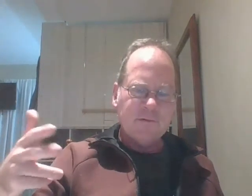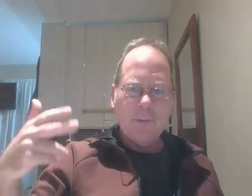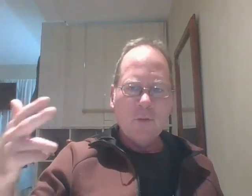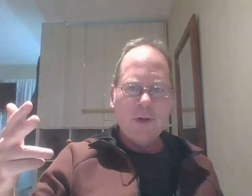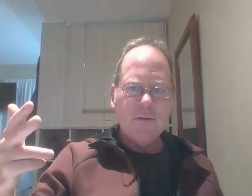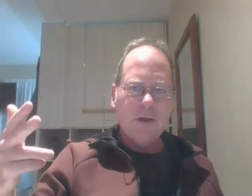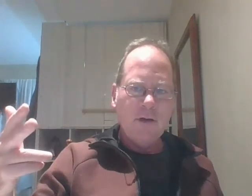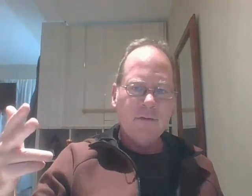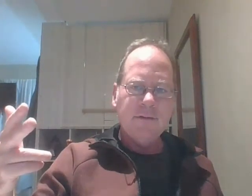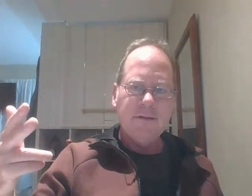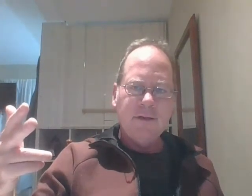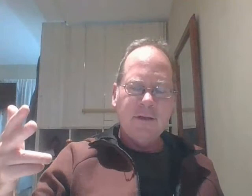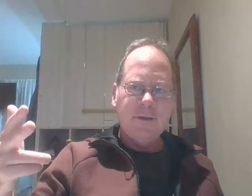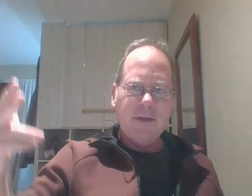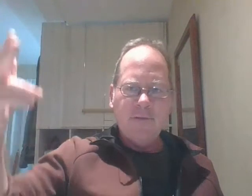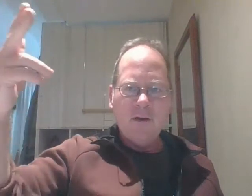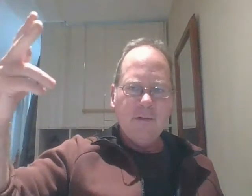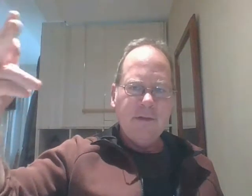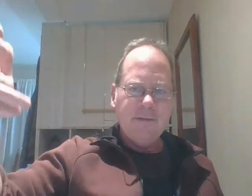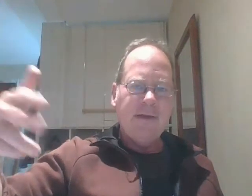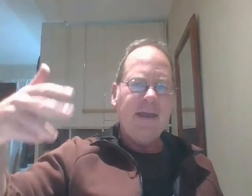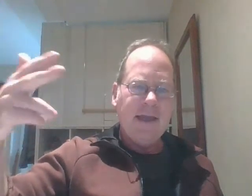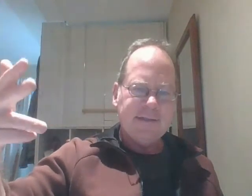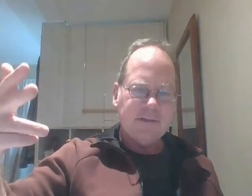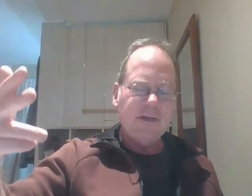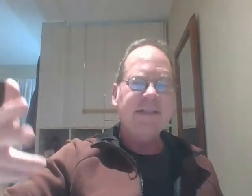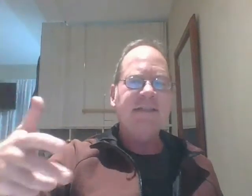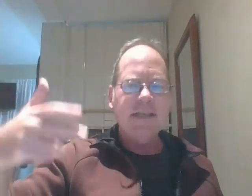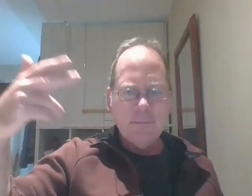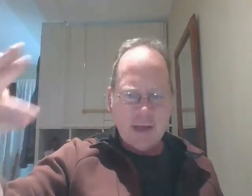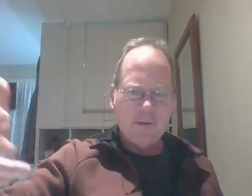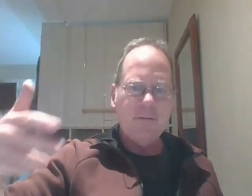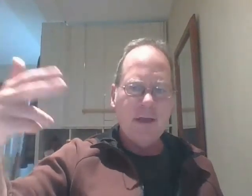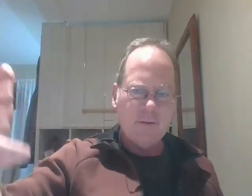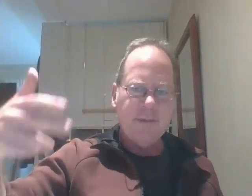no matter where you go you have all you have ai technology that's getting better and better and better